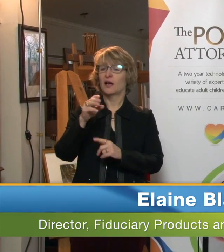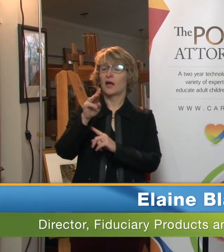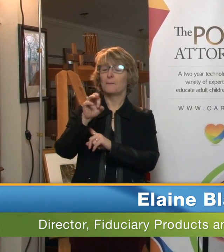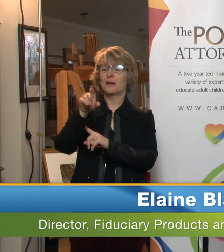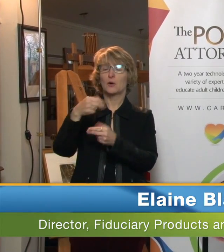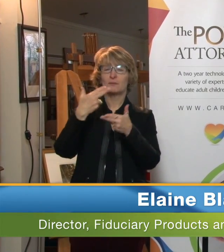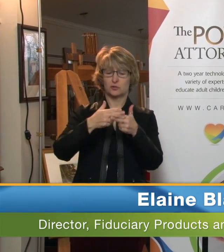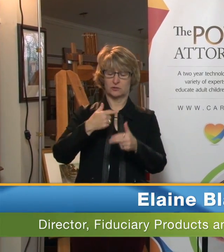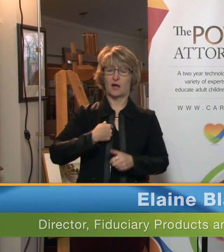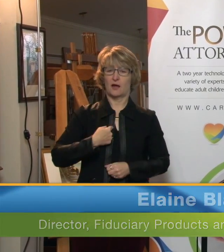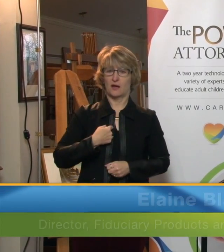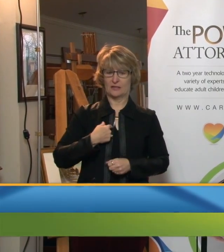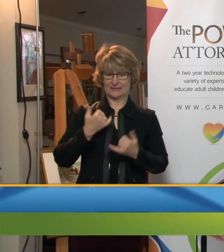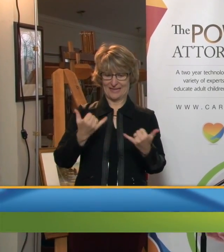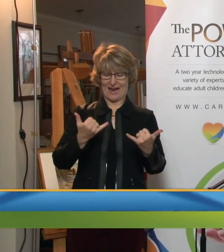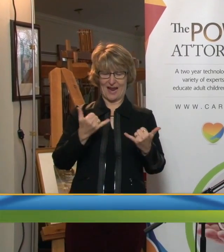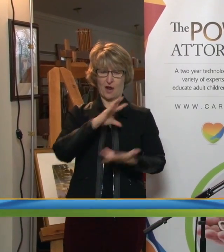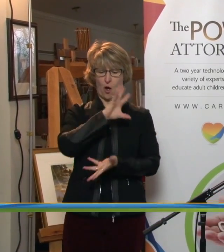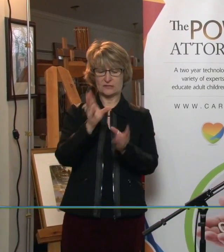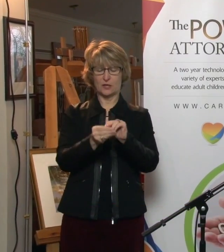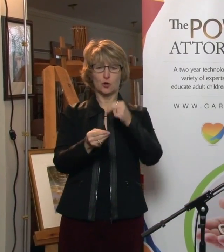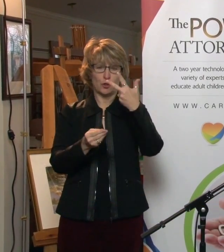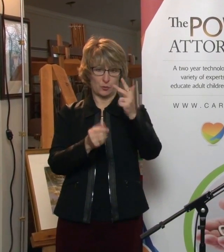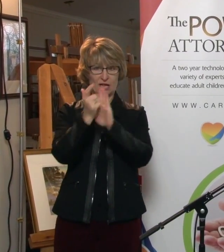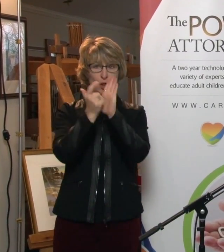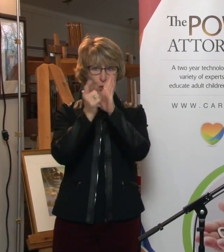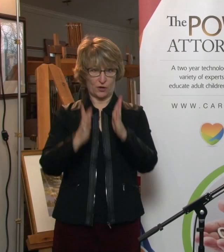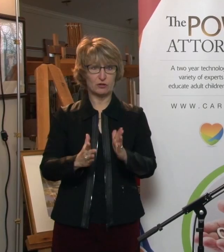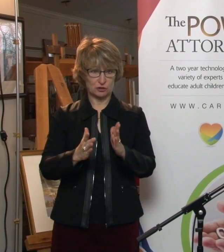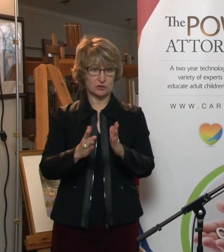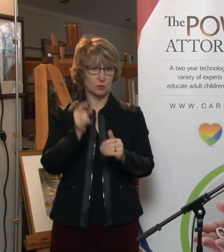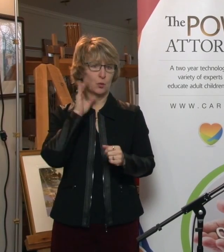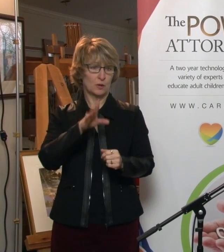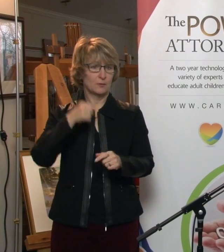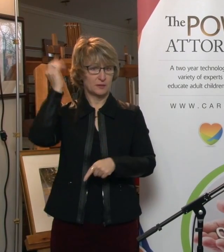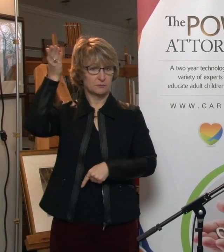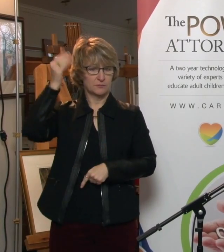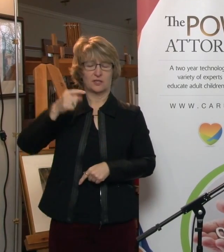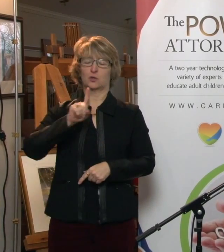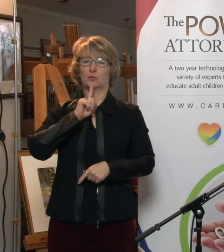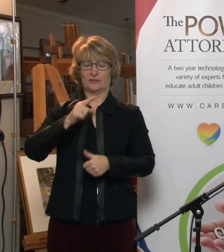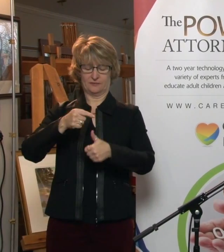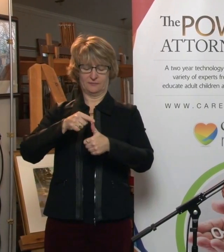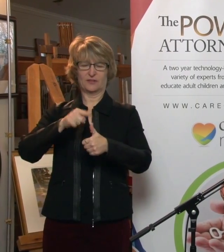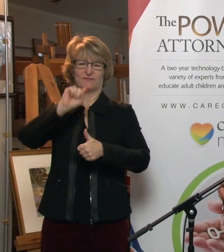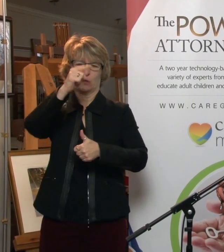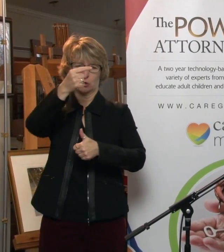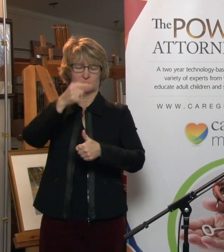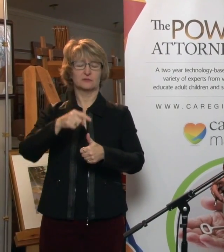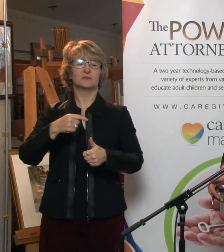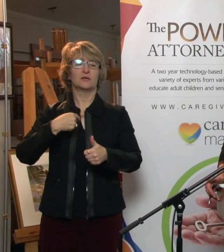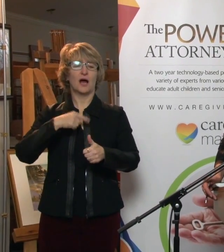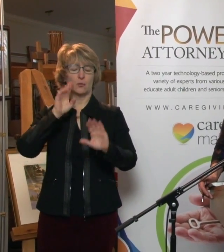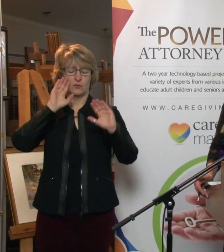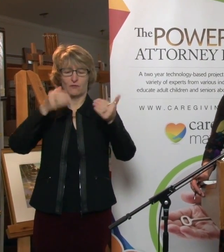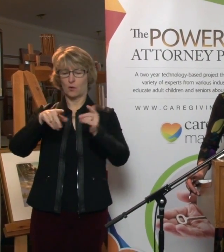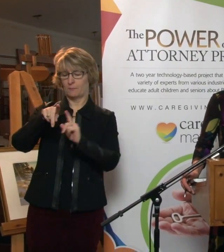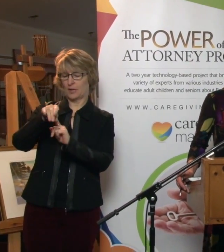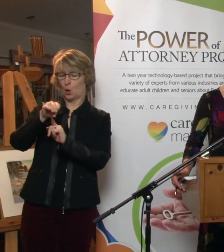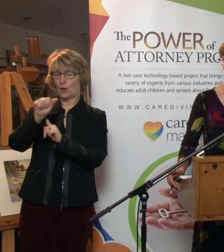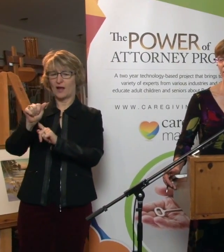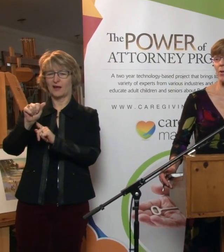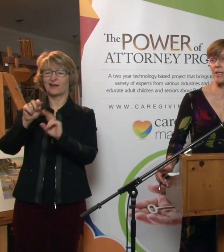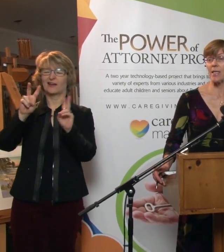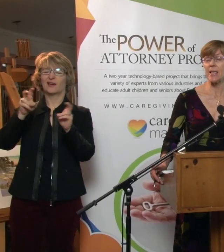lawyers who will be speaking today. I'm really setting the stage by really talking powers of attorney 101, the